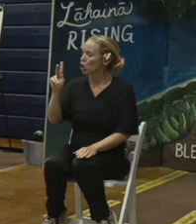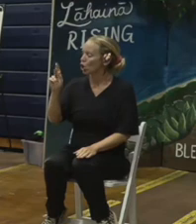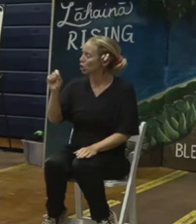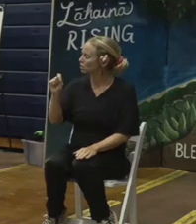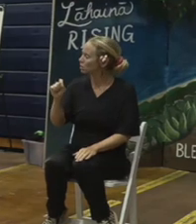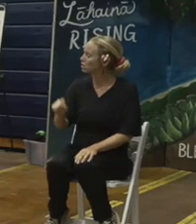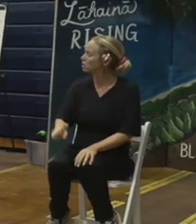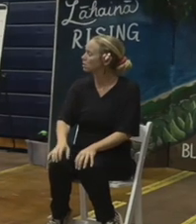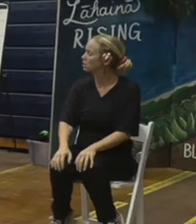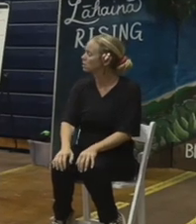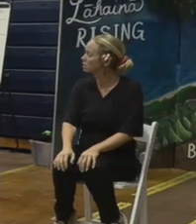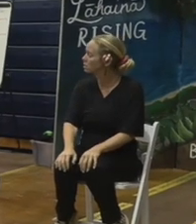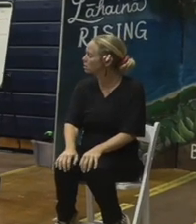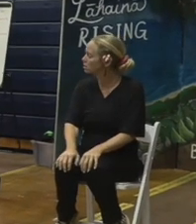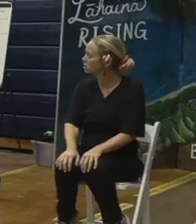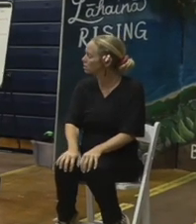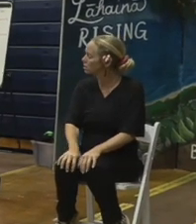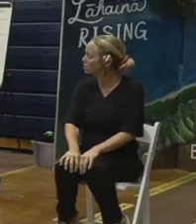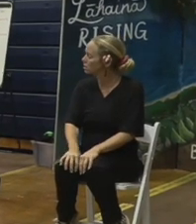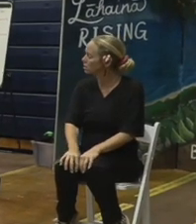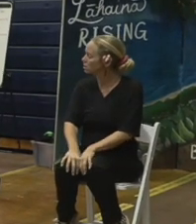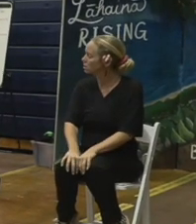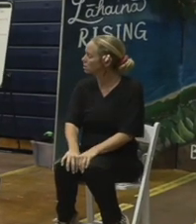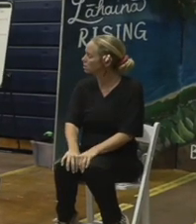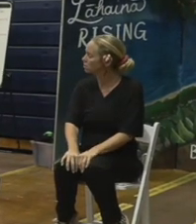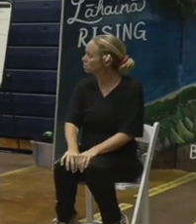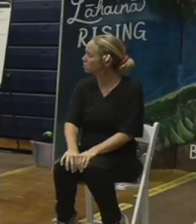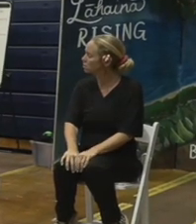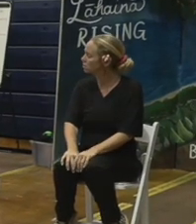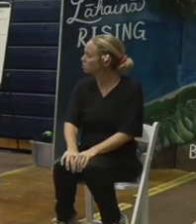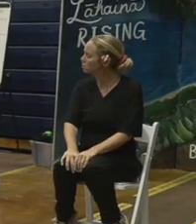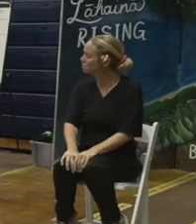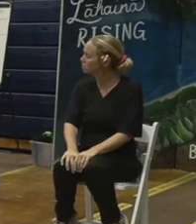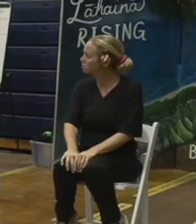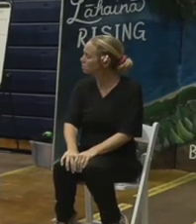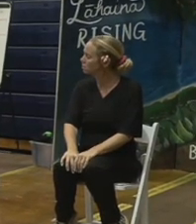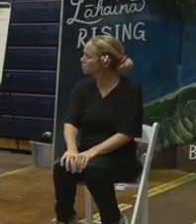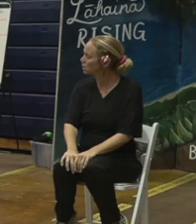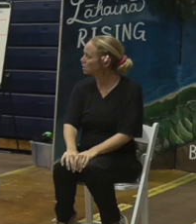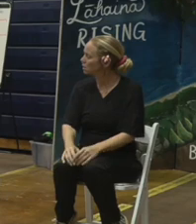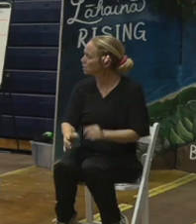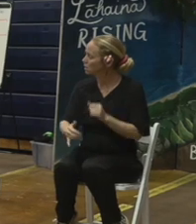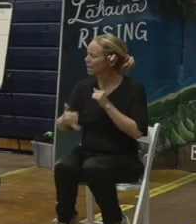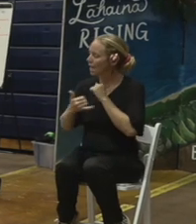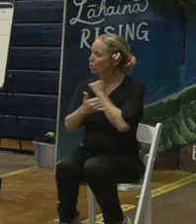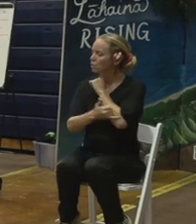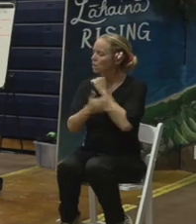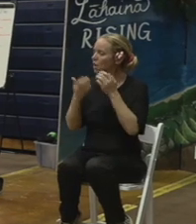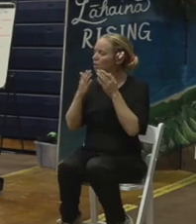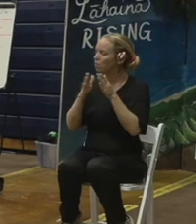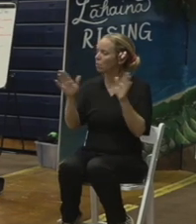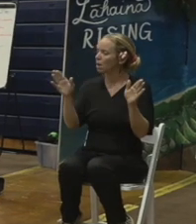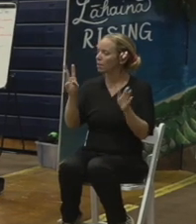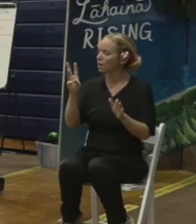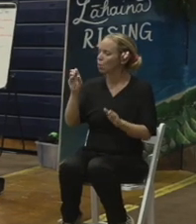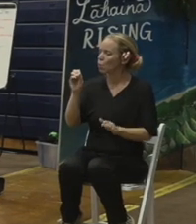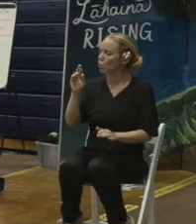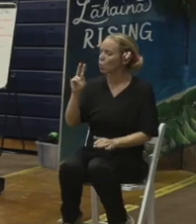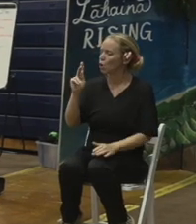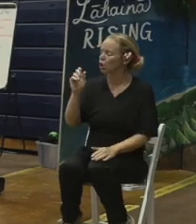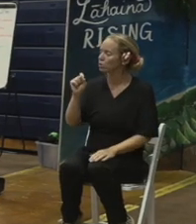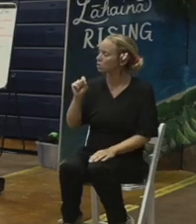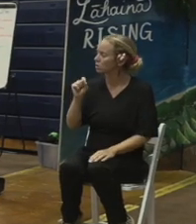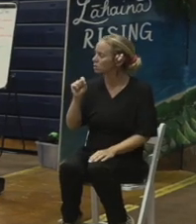other questions. This question for counties, public works. During the debris removal until,